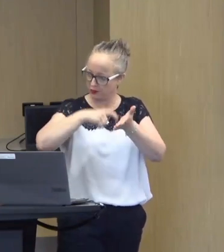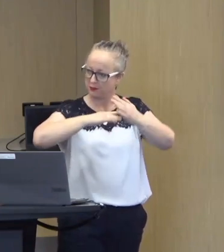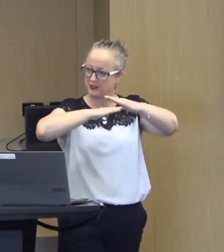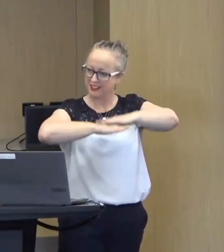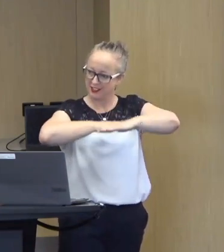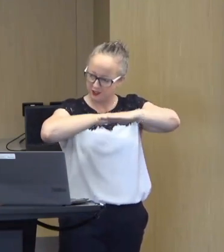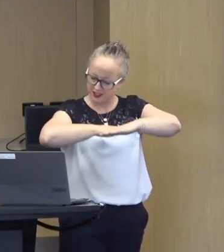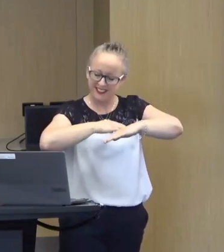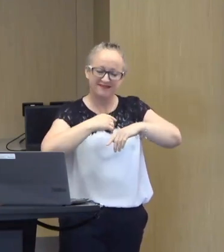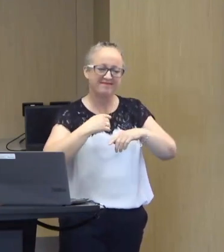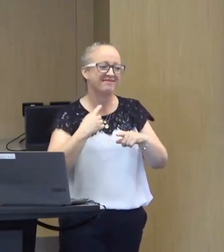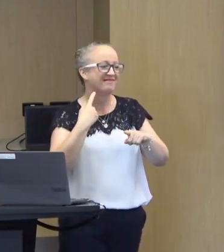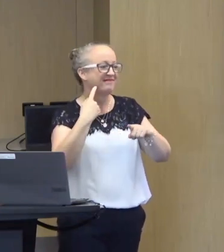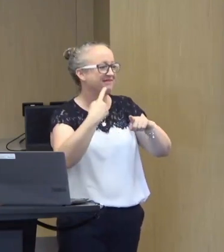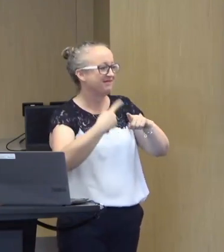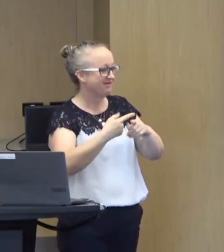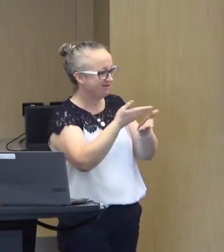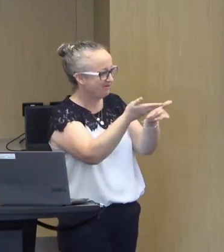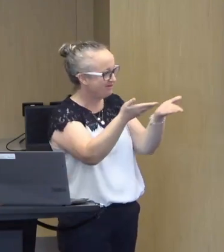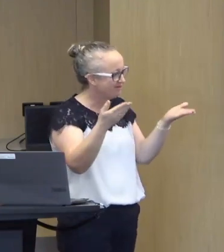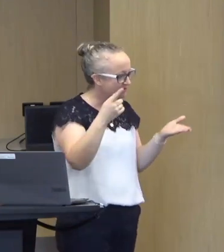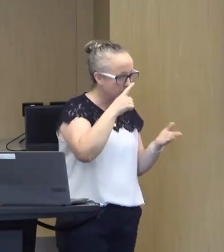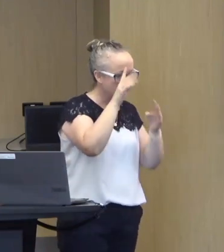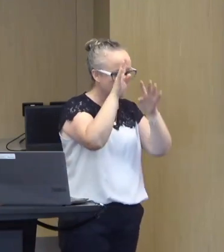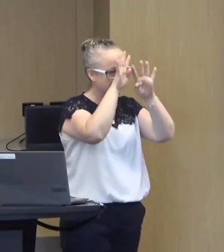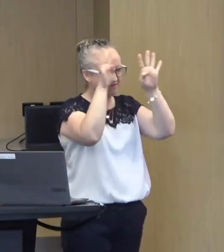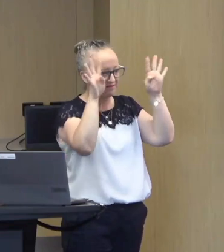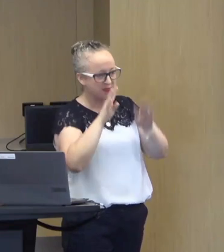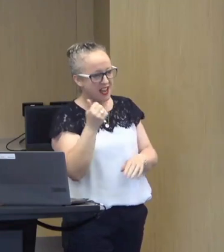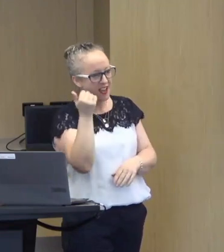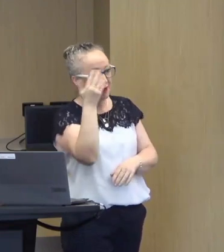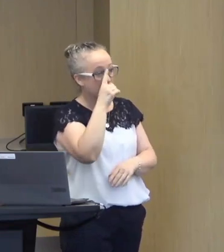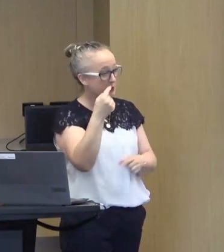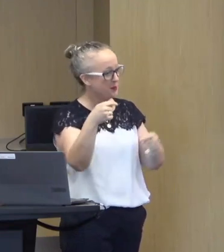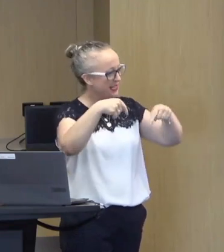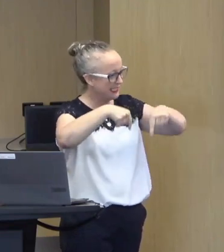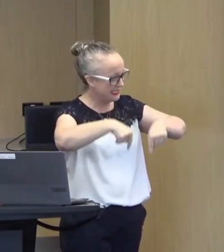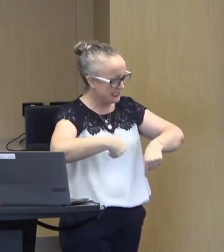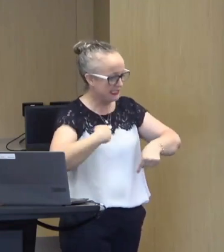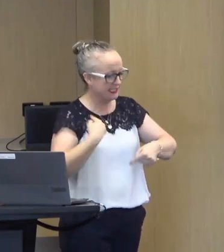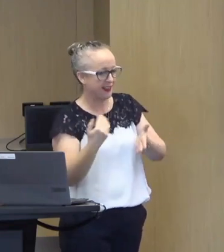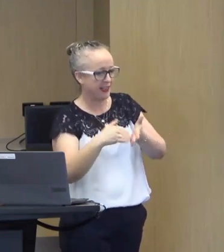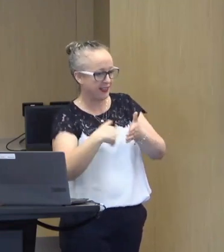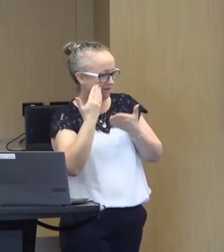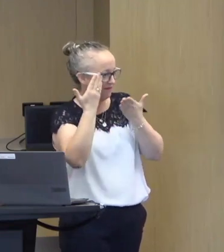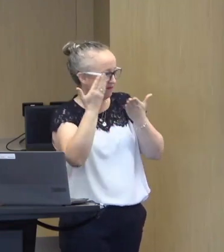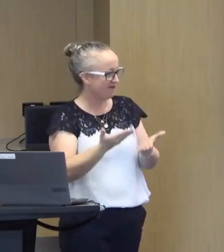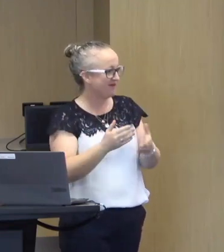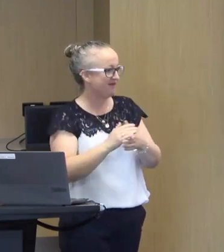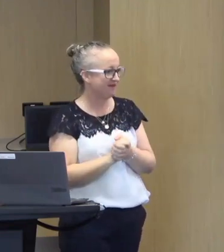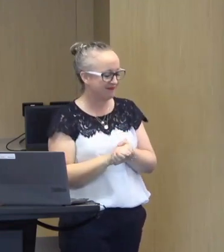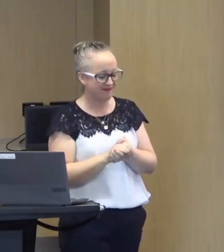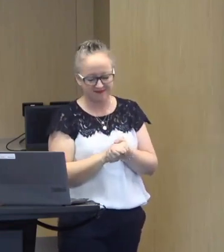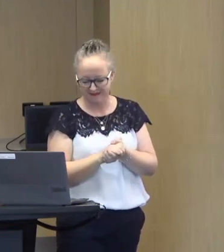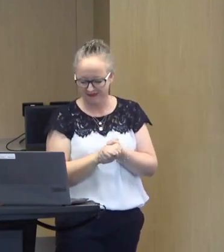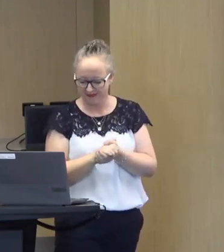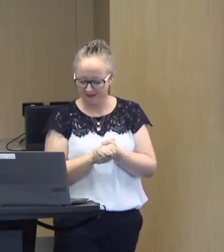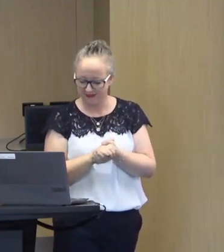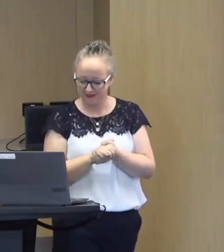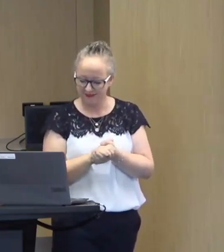I'd like to also acknowledge the land on which we're meeting today and acknowledge all the Aboriginal and Torres Strait Island people who